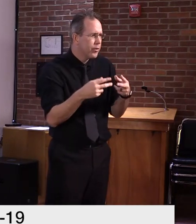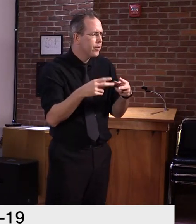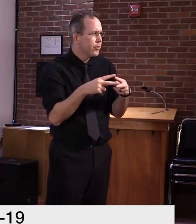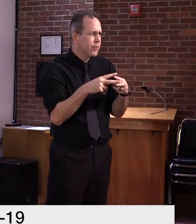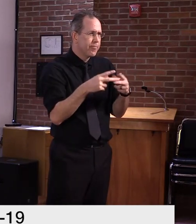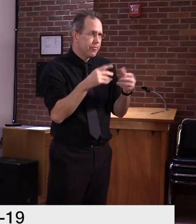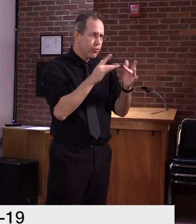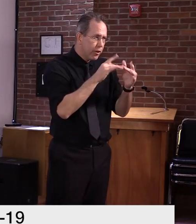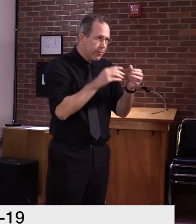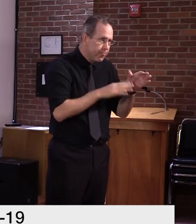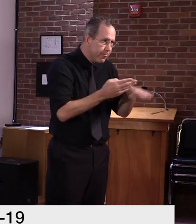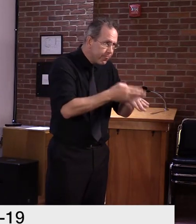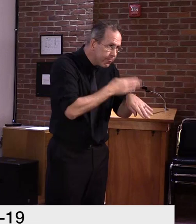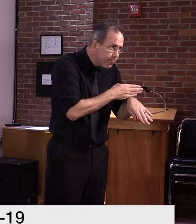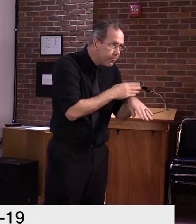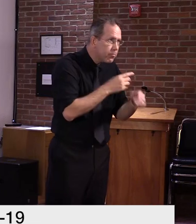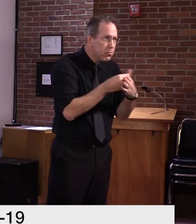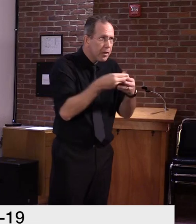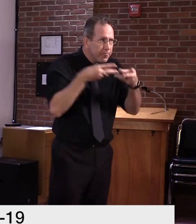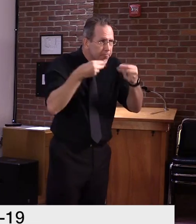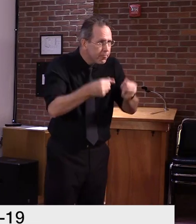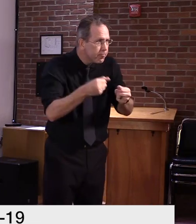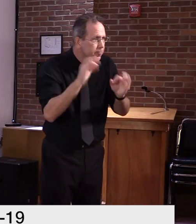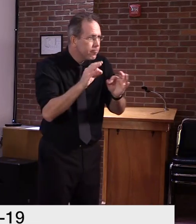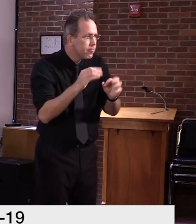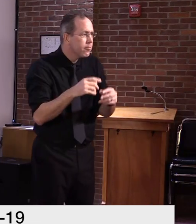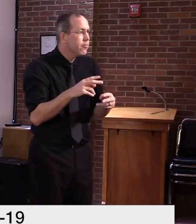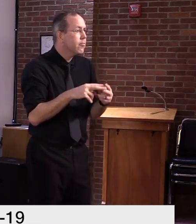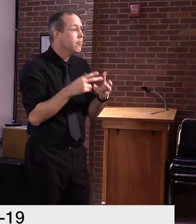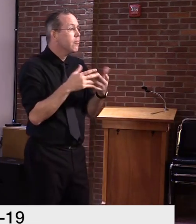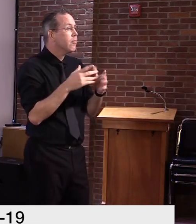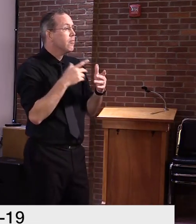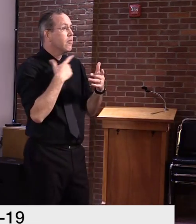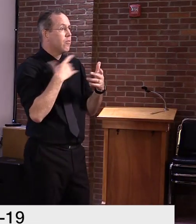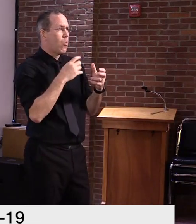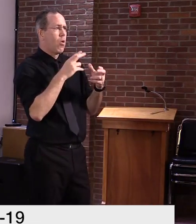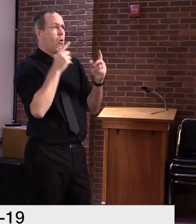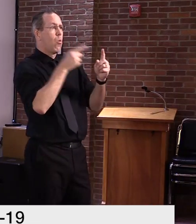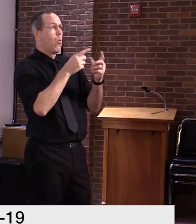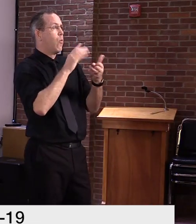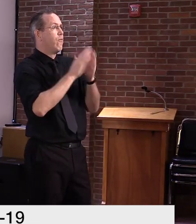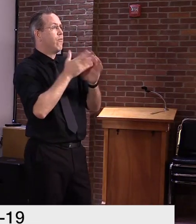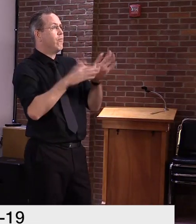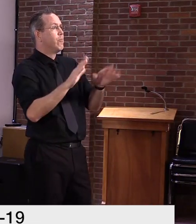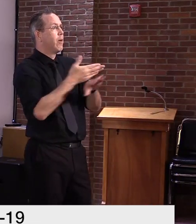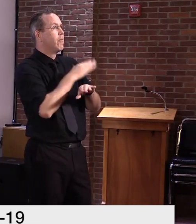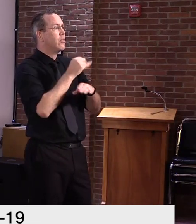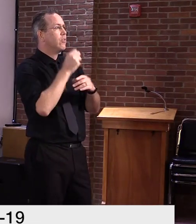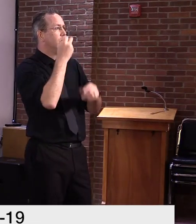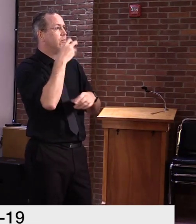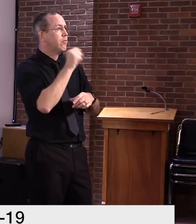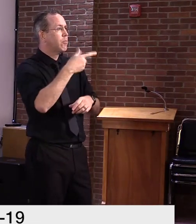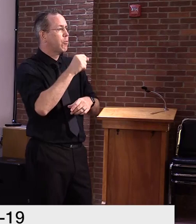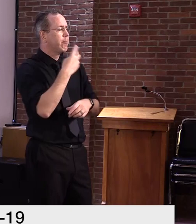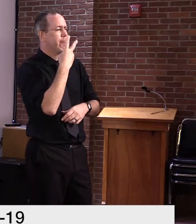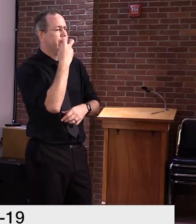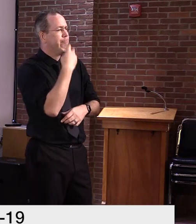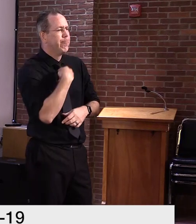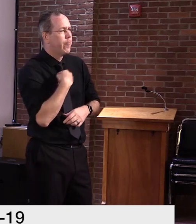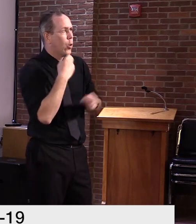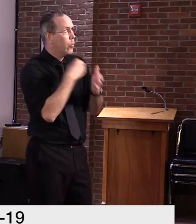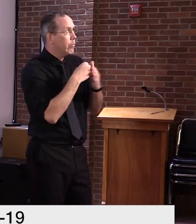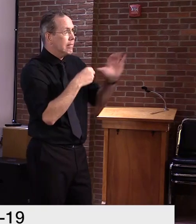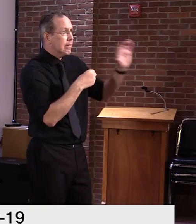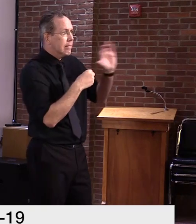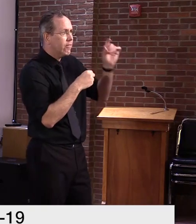But I think clearly that's going to be a longer term investment that's needed. And, um, I'm hopeful that, uh, we've talked with our congressional delegation that there'll be